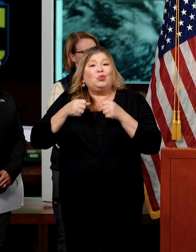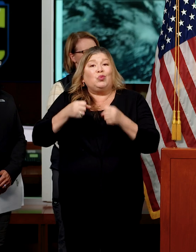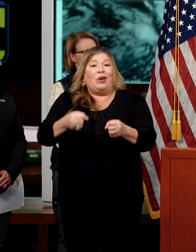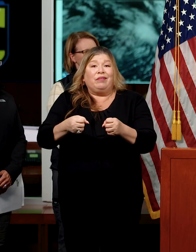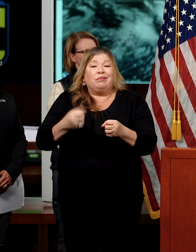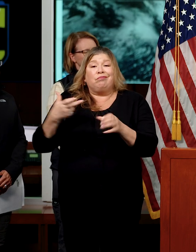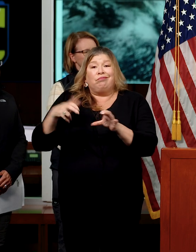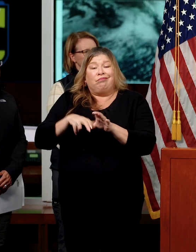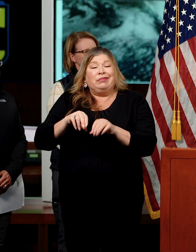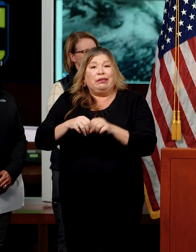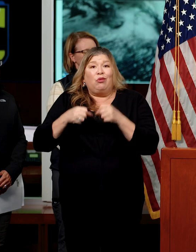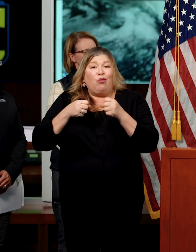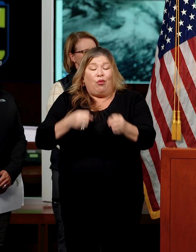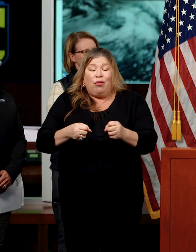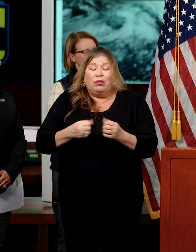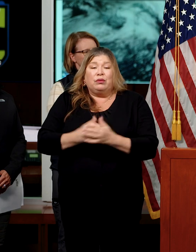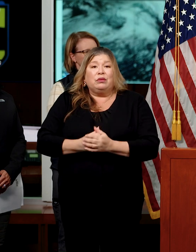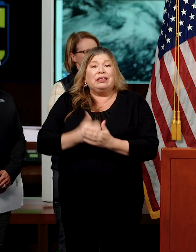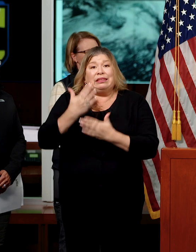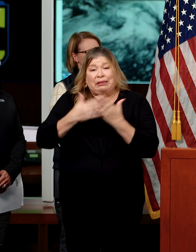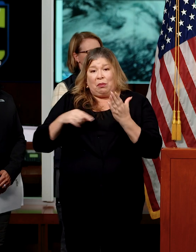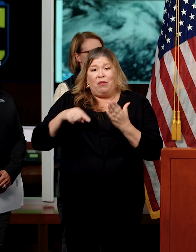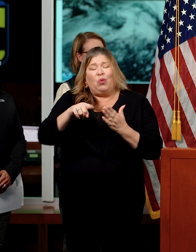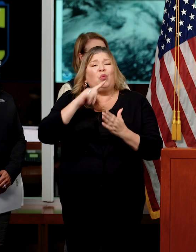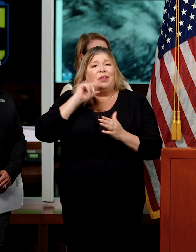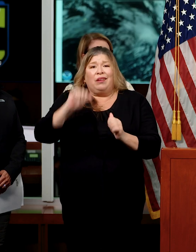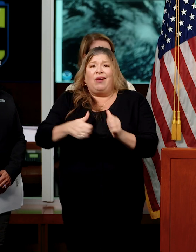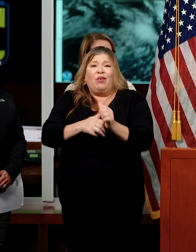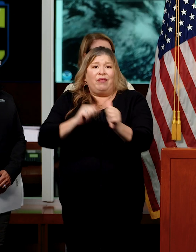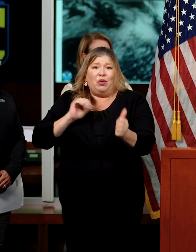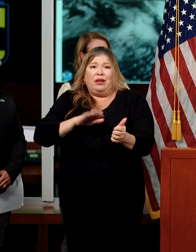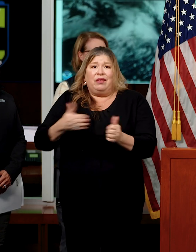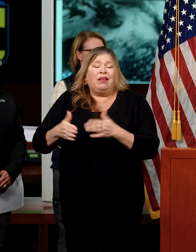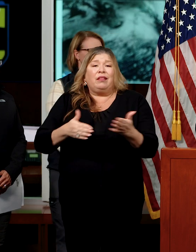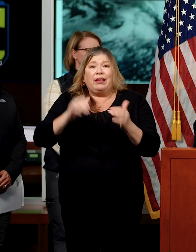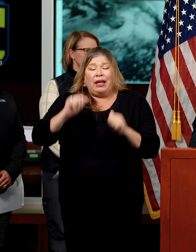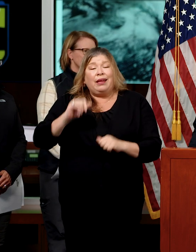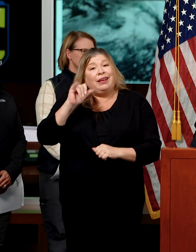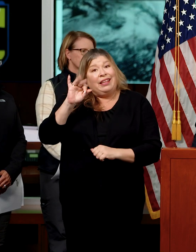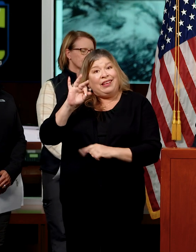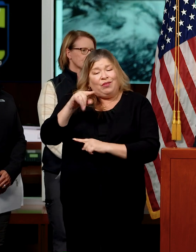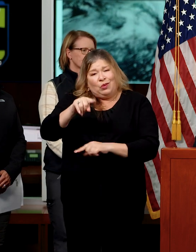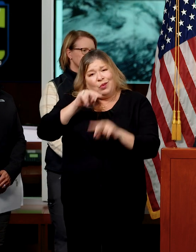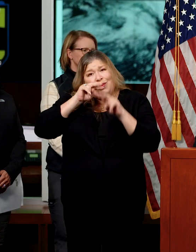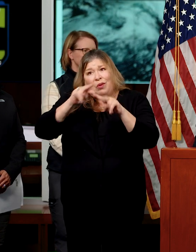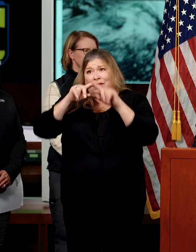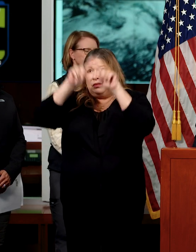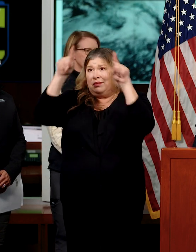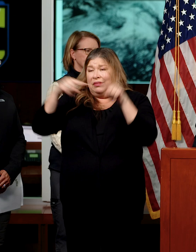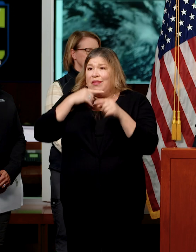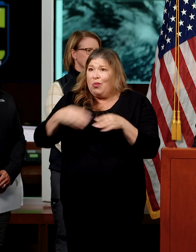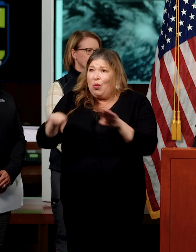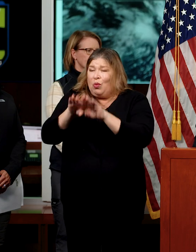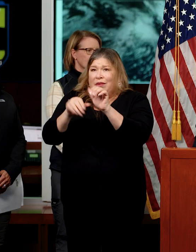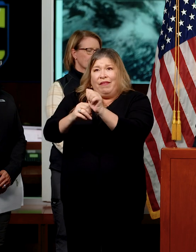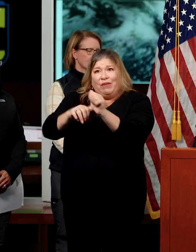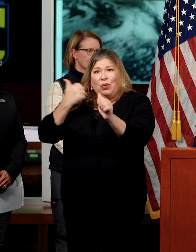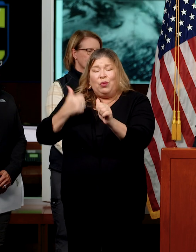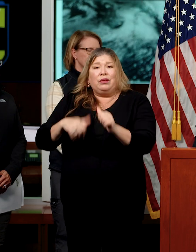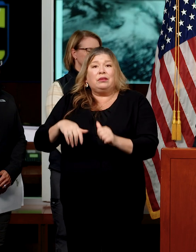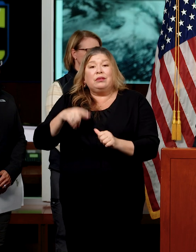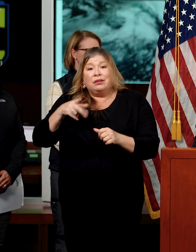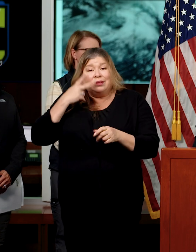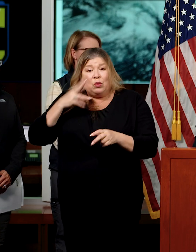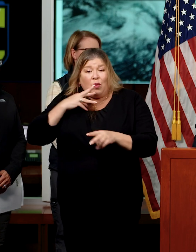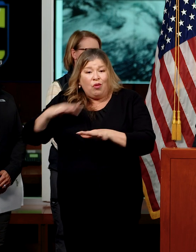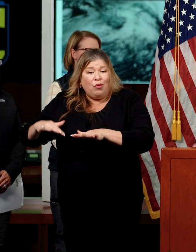riding in passenger vehicles. Some of those were preventable. If people would watch the road closure signs, avoid driving through standing